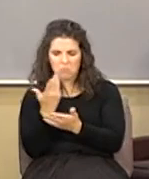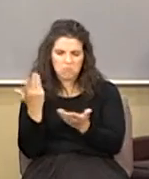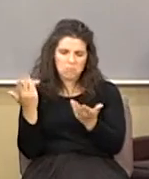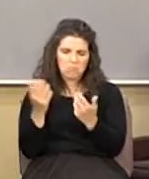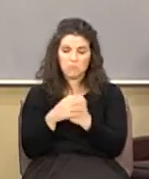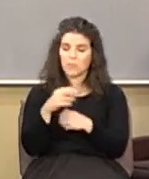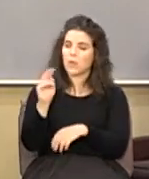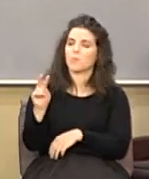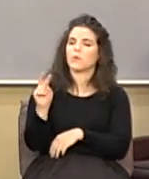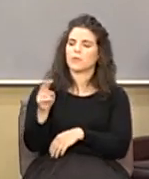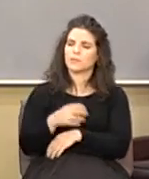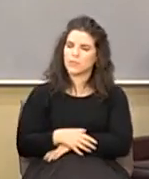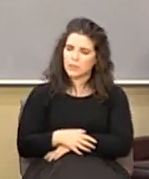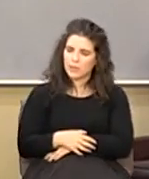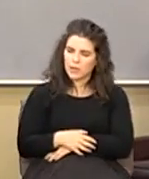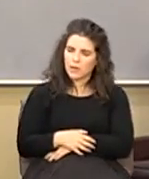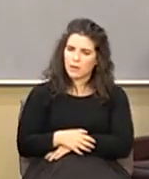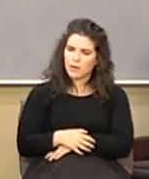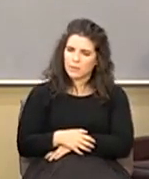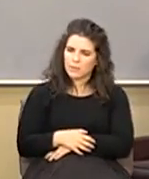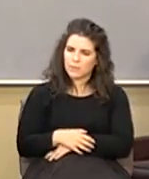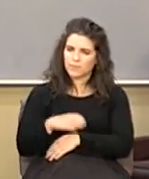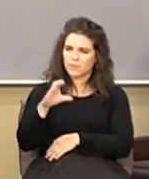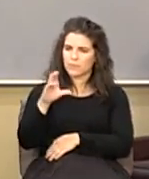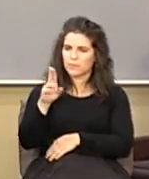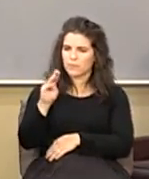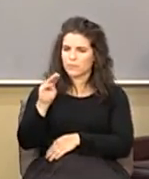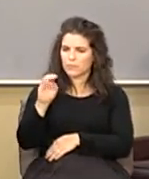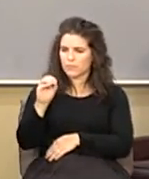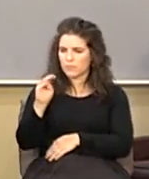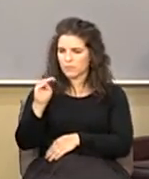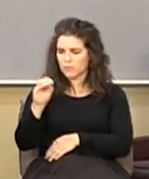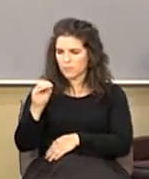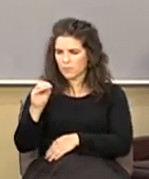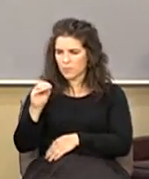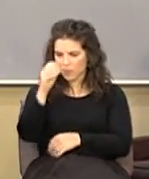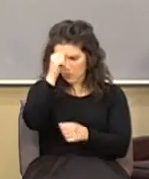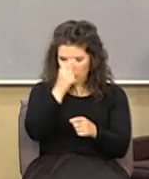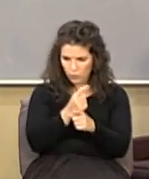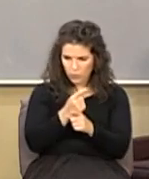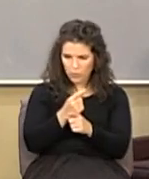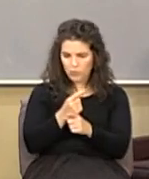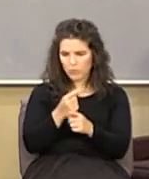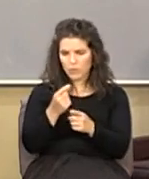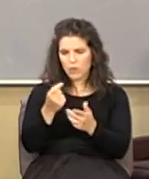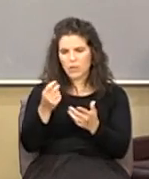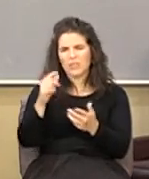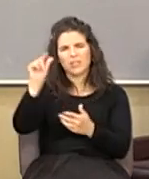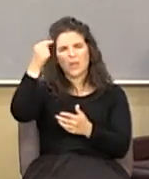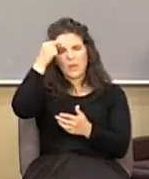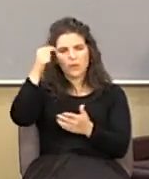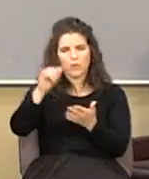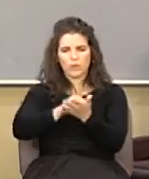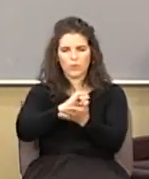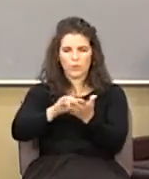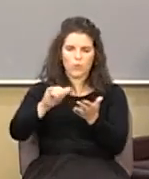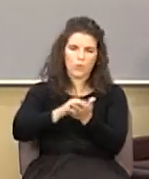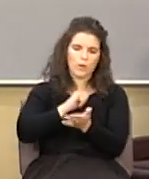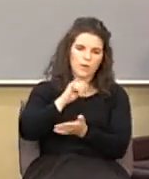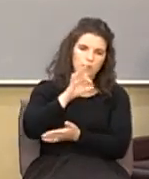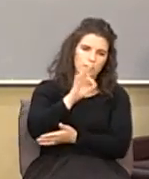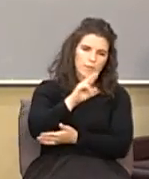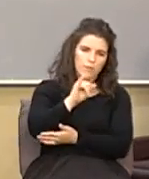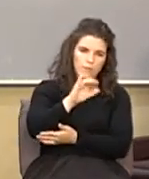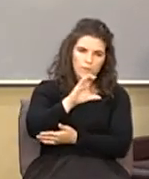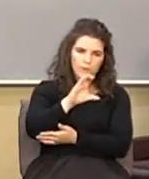And I'm watching this guy, Cuomo, I don't remember, he's a brother, the guy in New York, his governor, it's like frickin' frack, you know, they get on there and